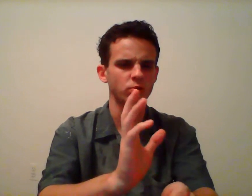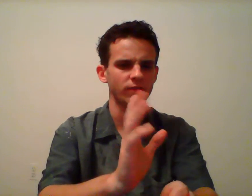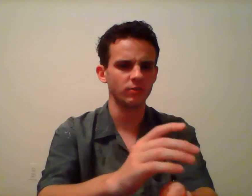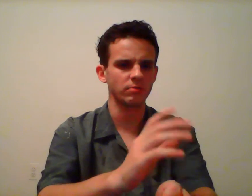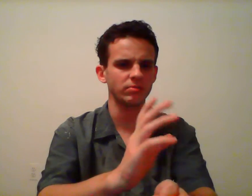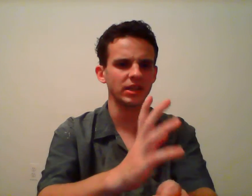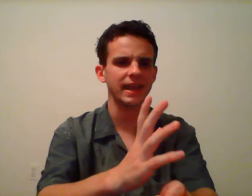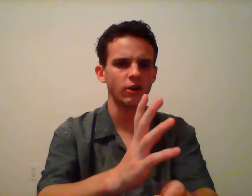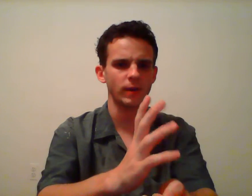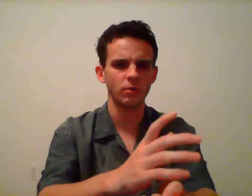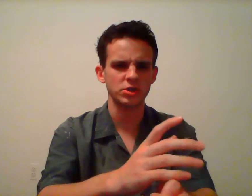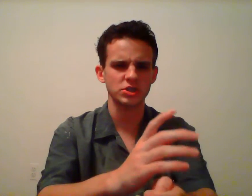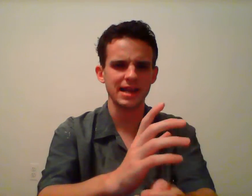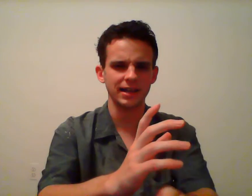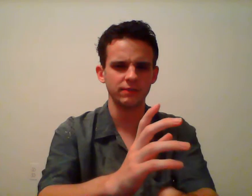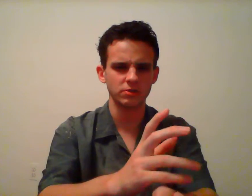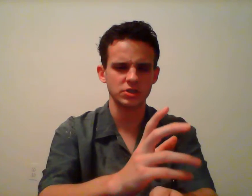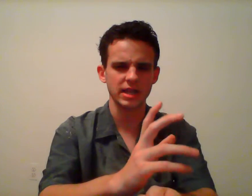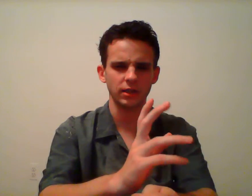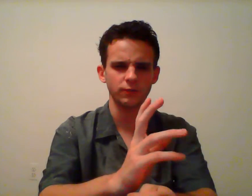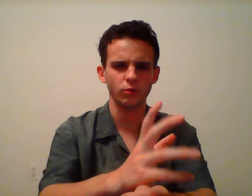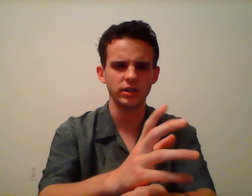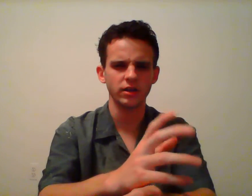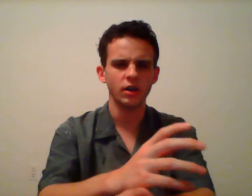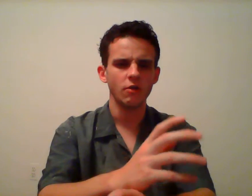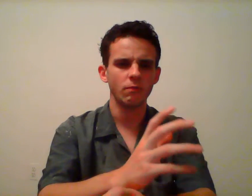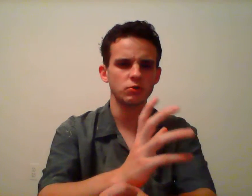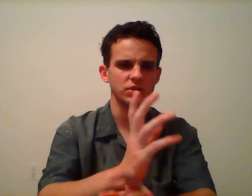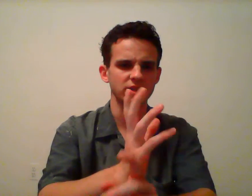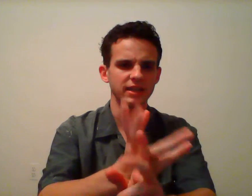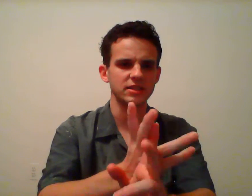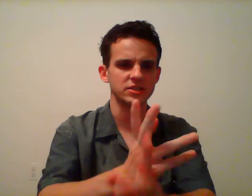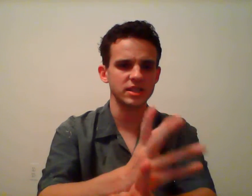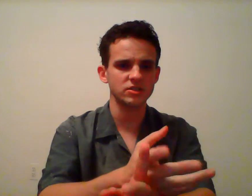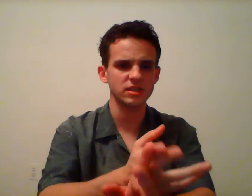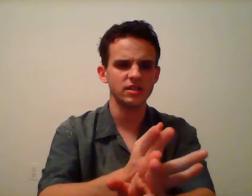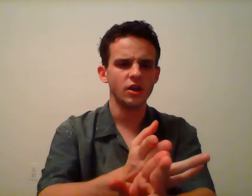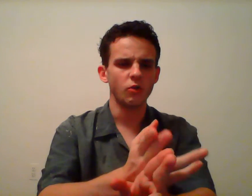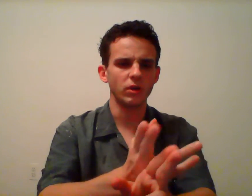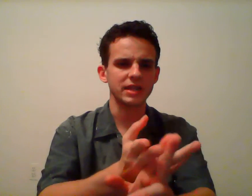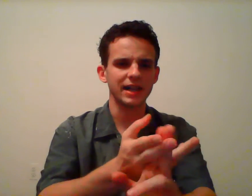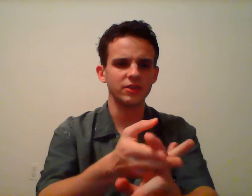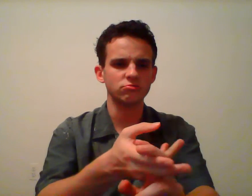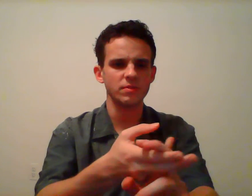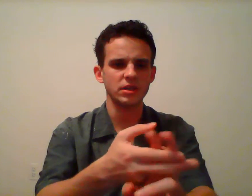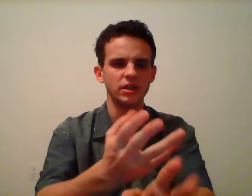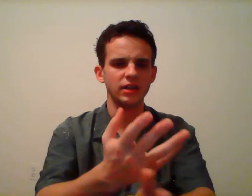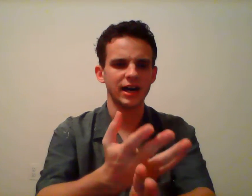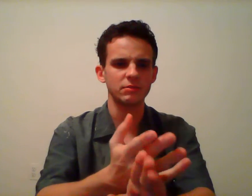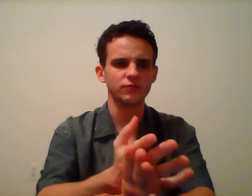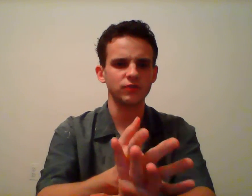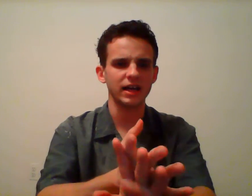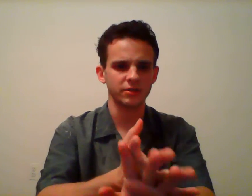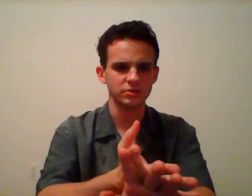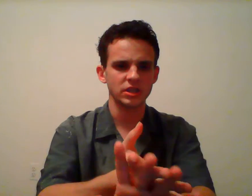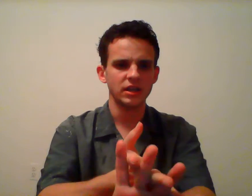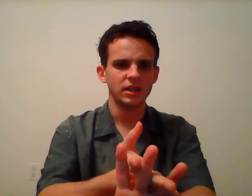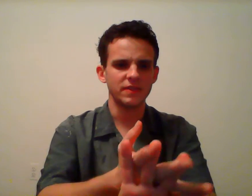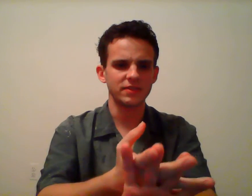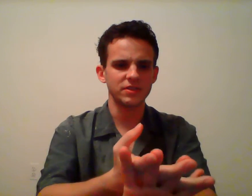equivalent we really care about, which is Talley v. California, which was in 1960 when Talley distributed anonymous flyers that